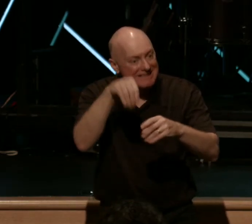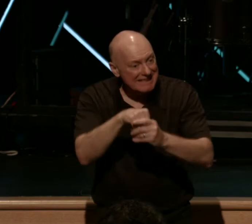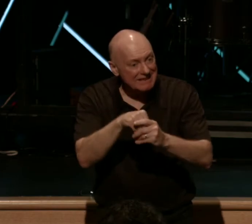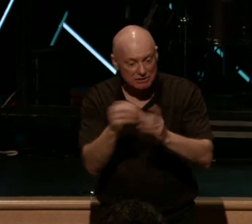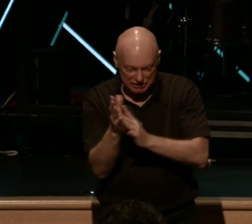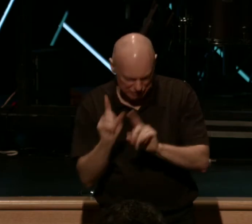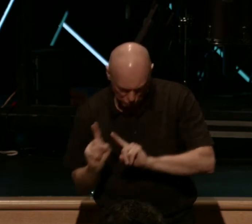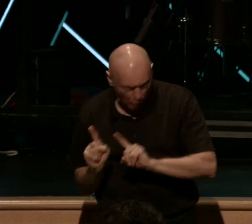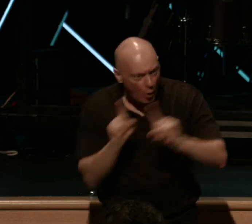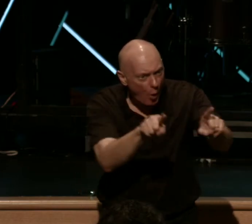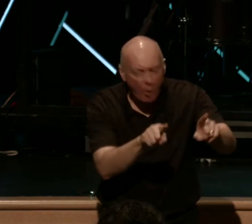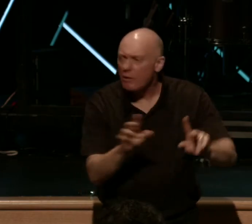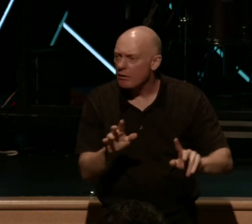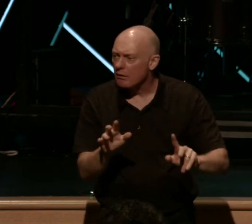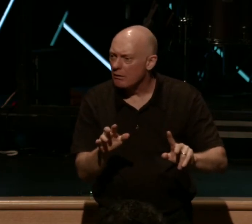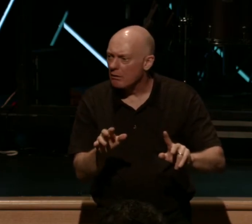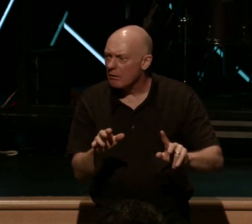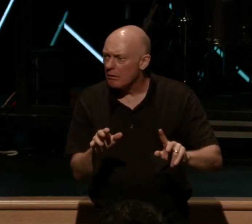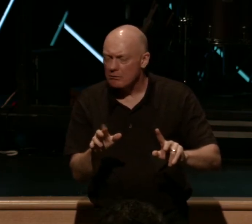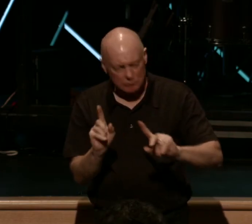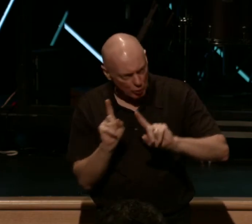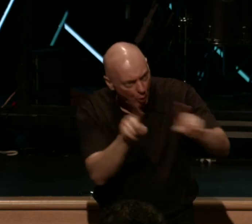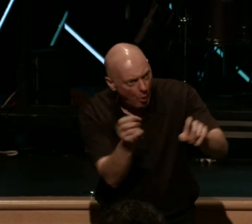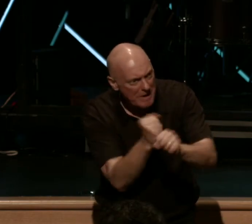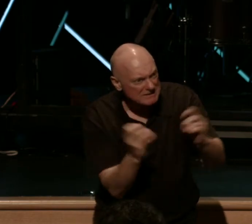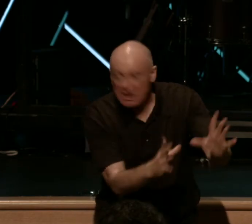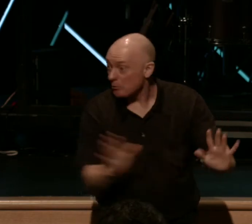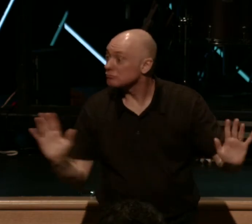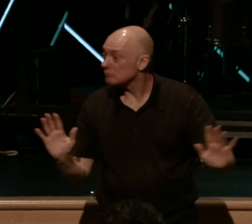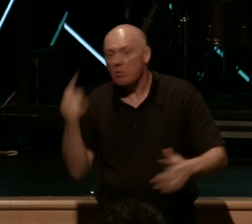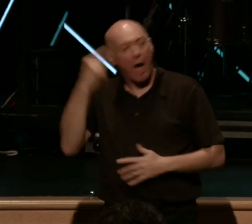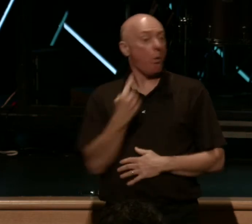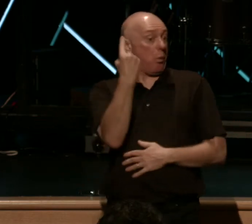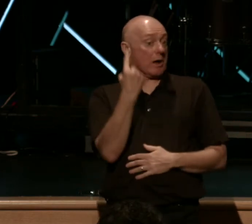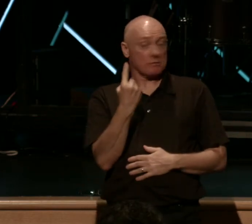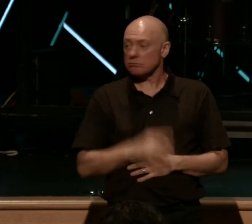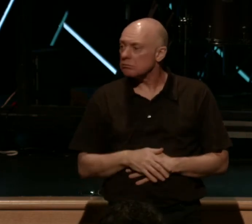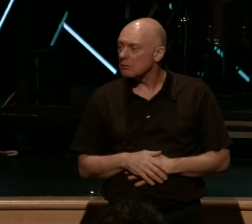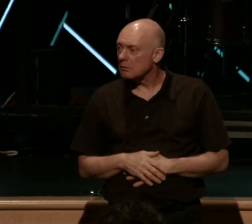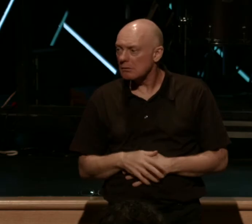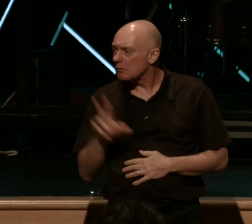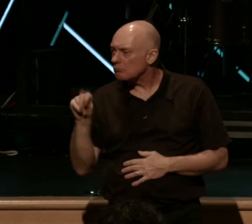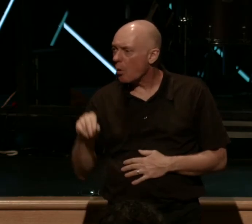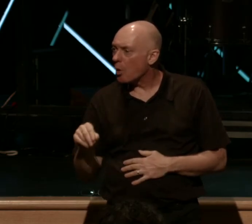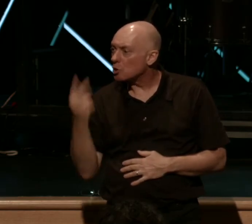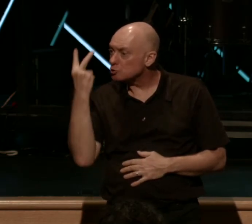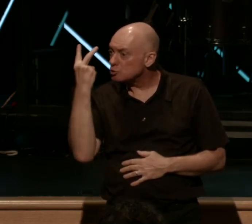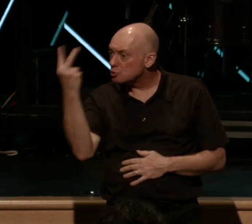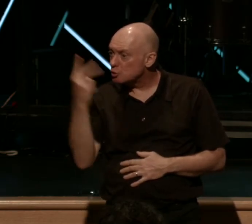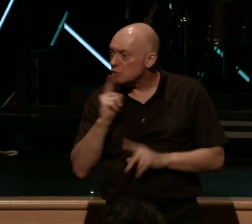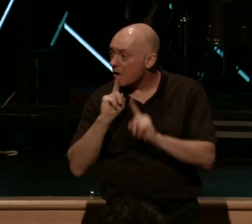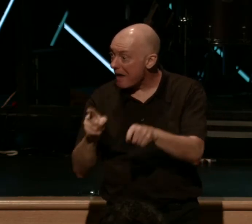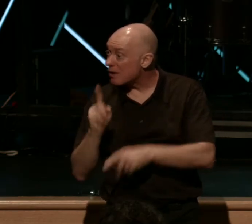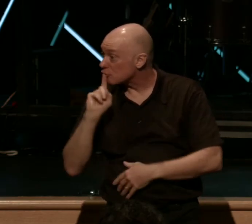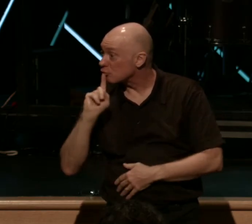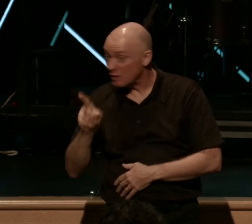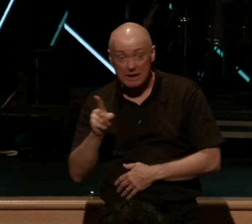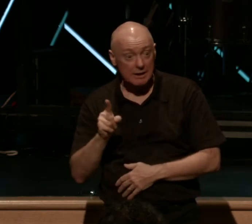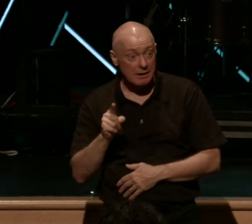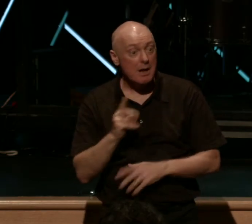Like we've always said, the command is make disciples, but did you know there are actually two imperatives in the text? Make disciples,